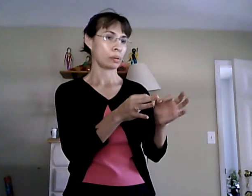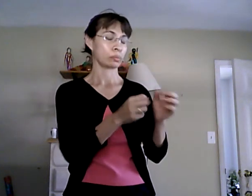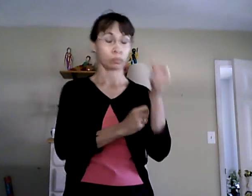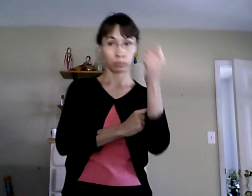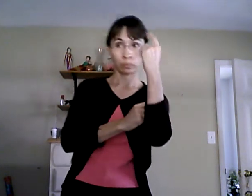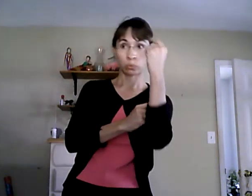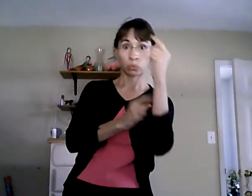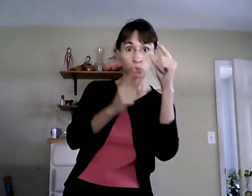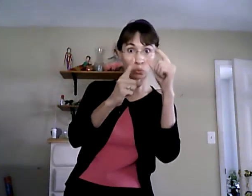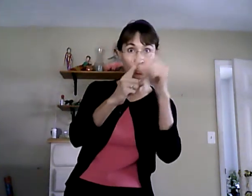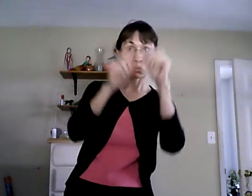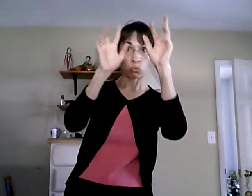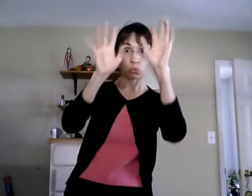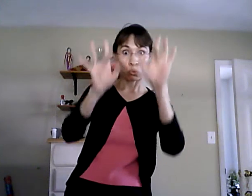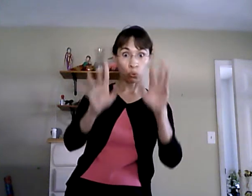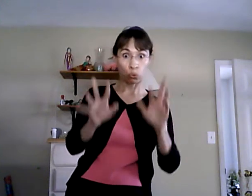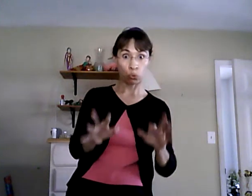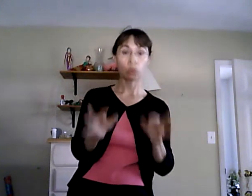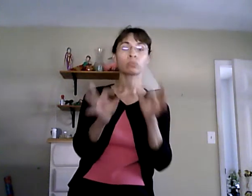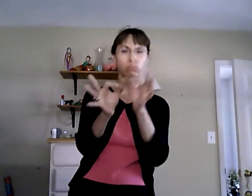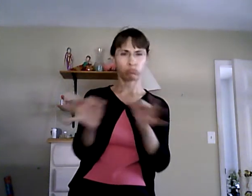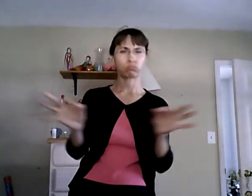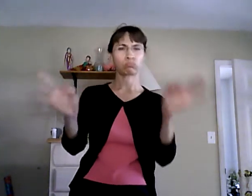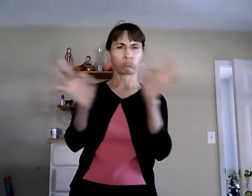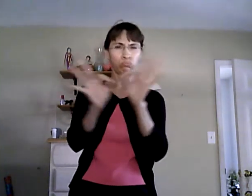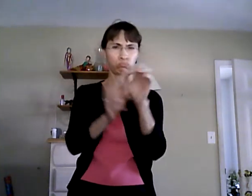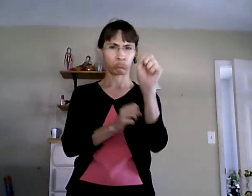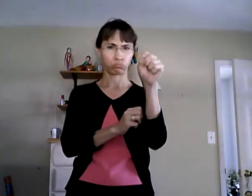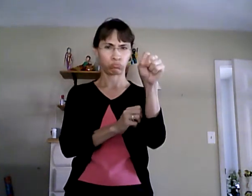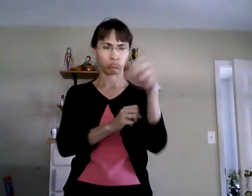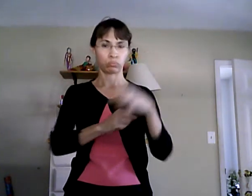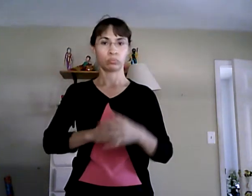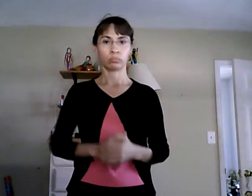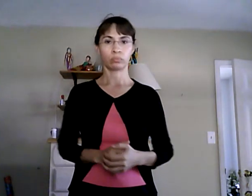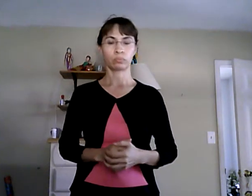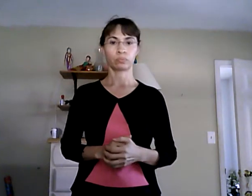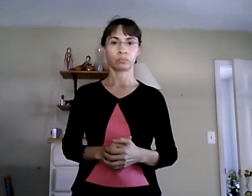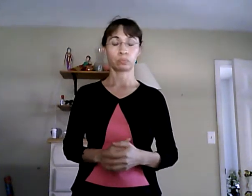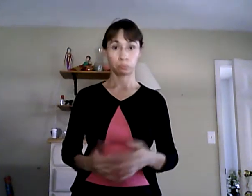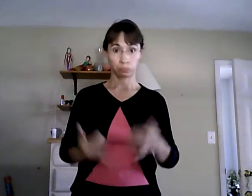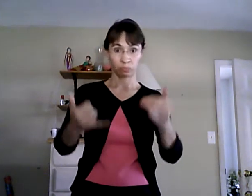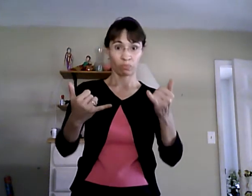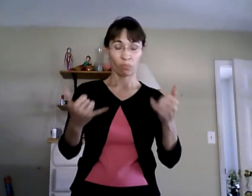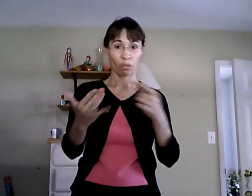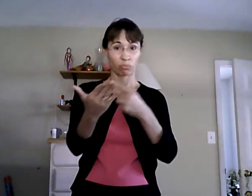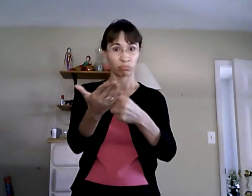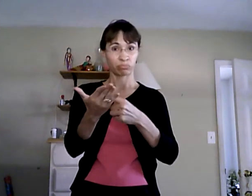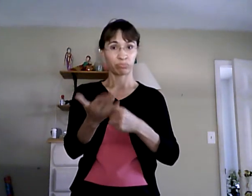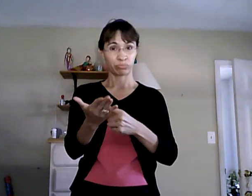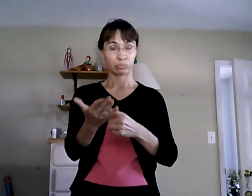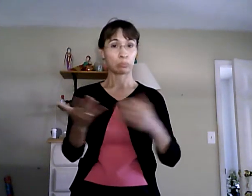first I'd like to talk about the history of the Hindu religion